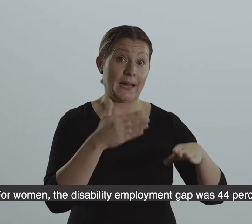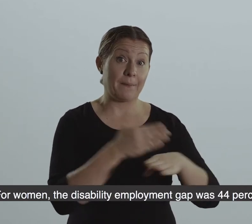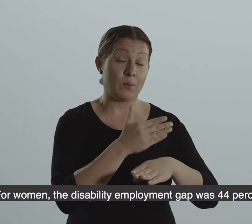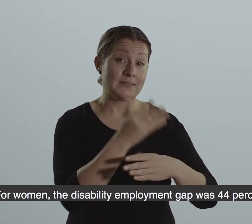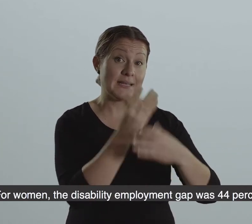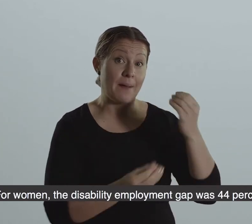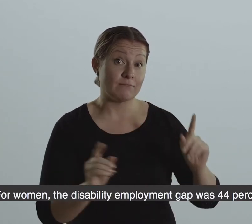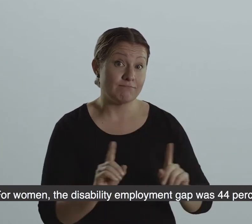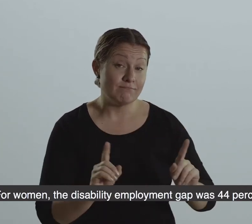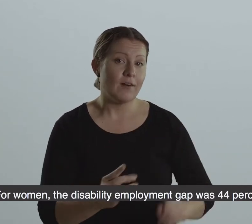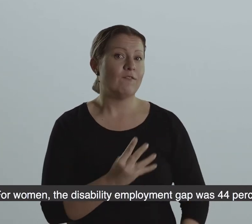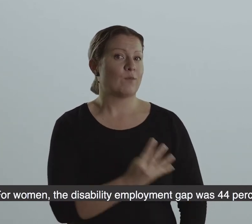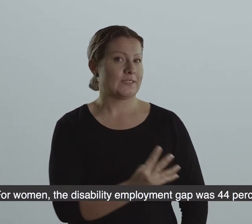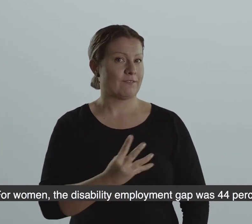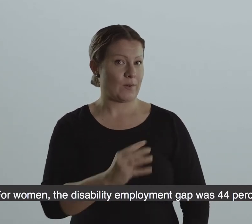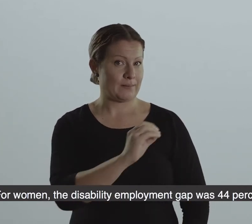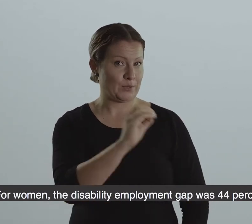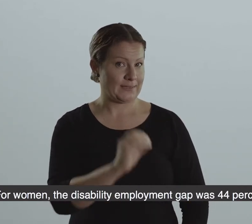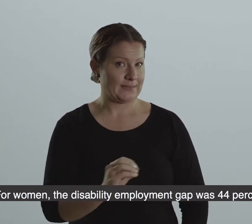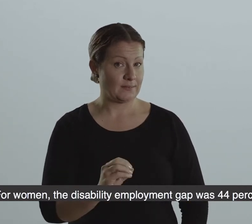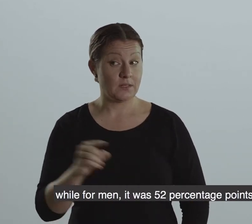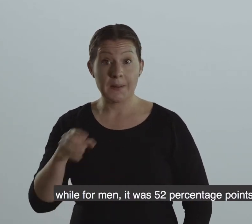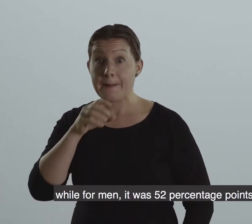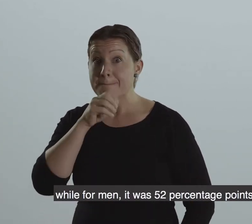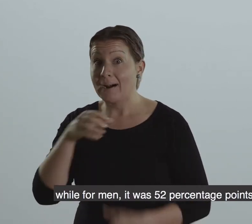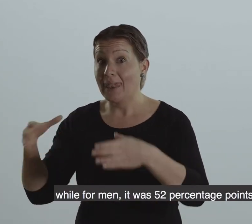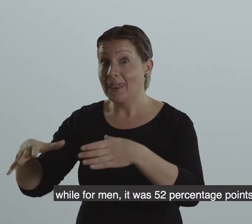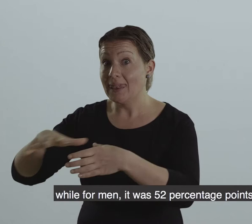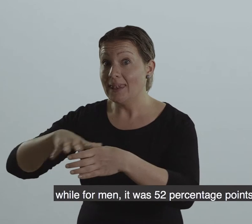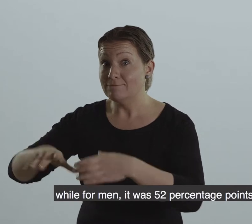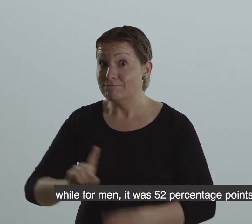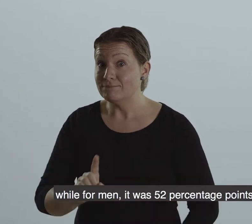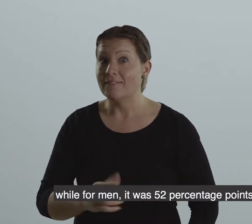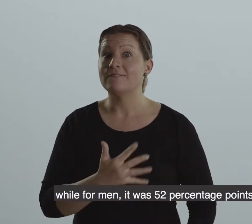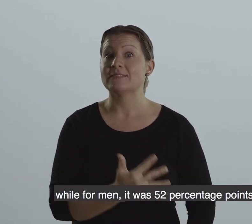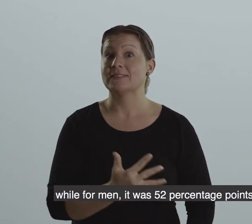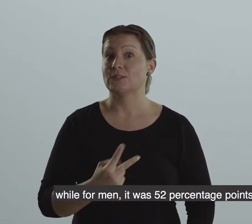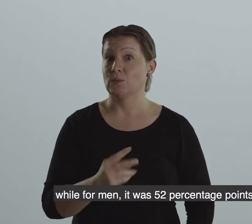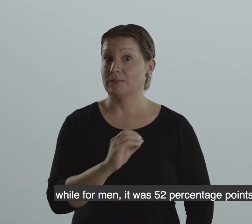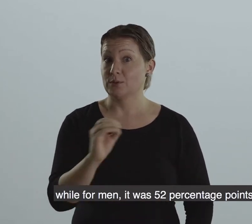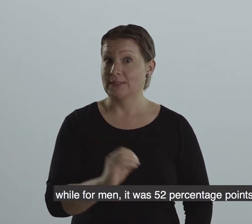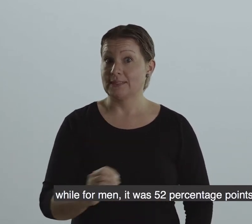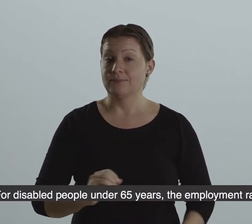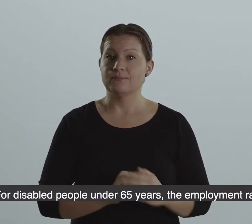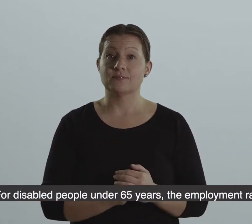employment gap was 44 percentage points. Whilst for men, it was 52 percentage